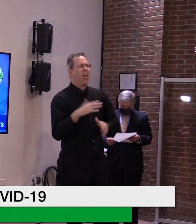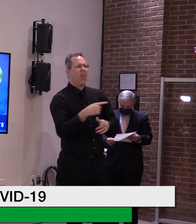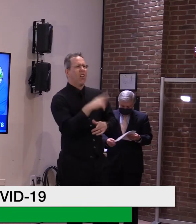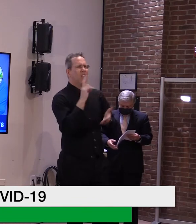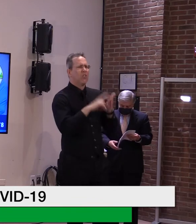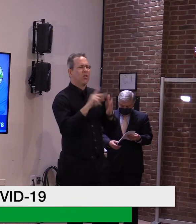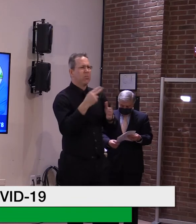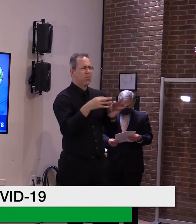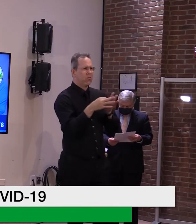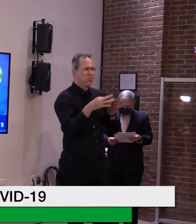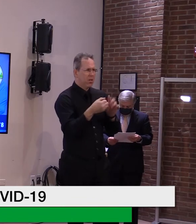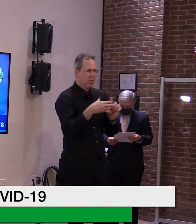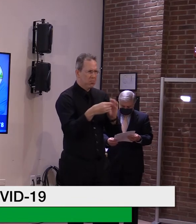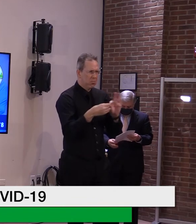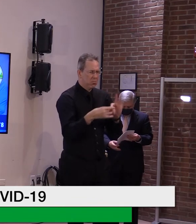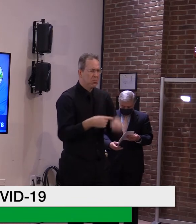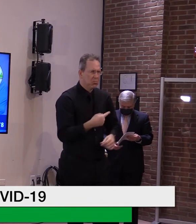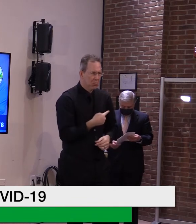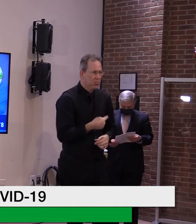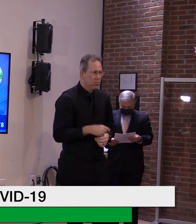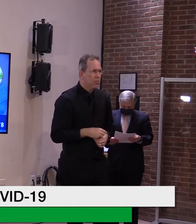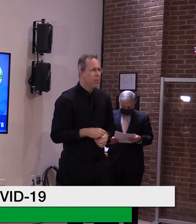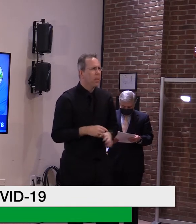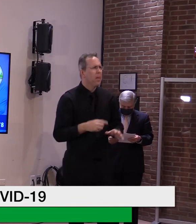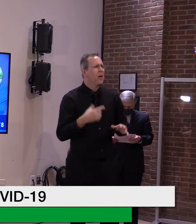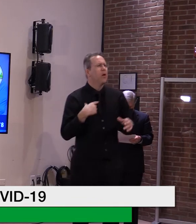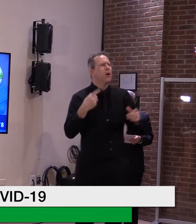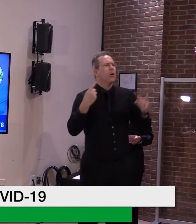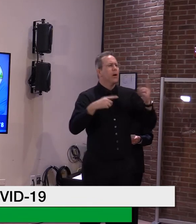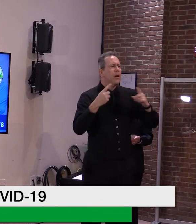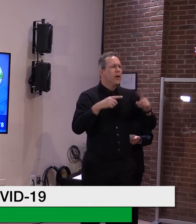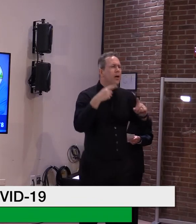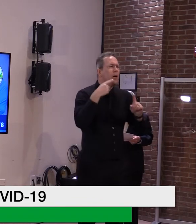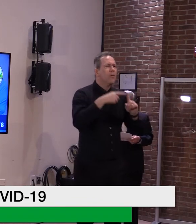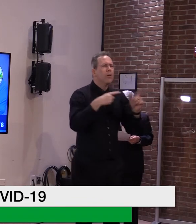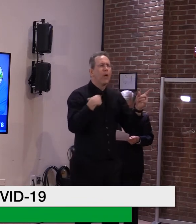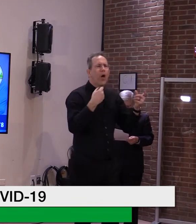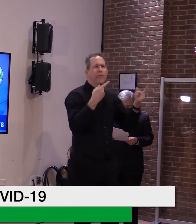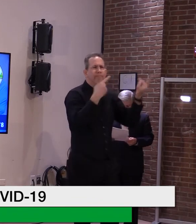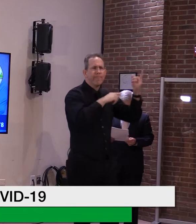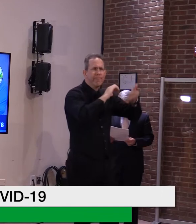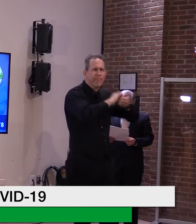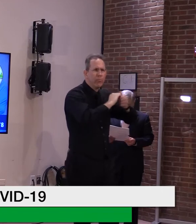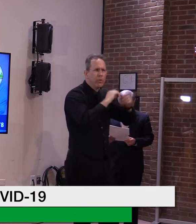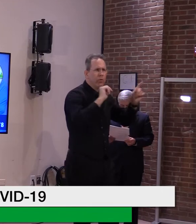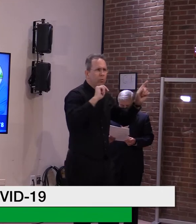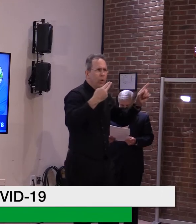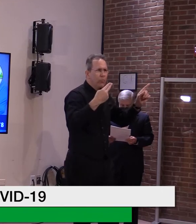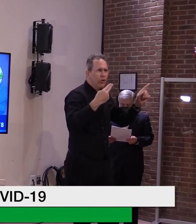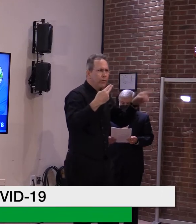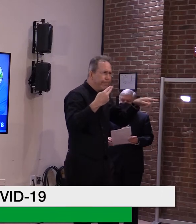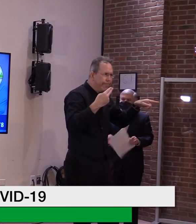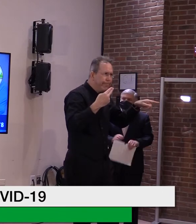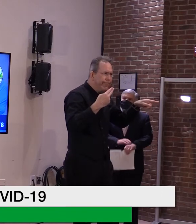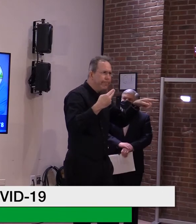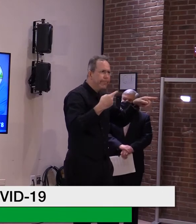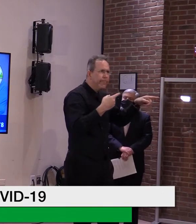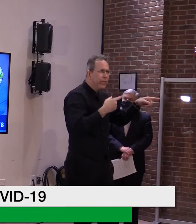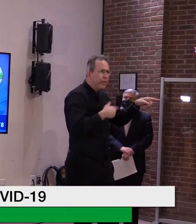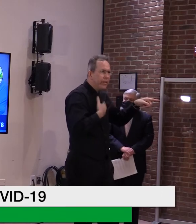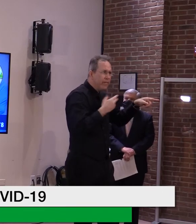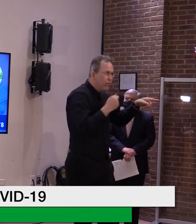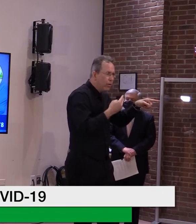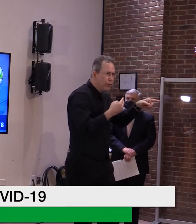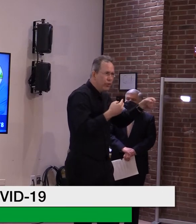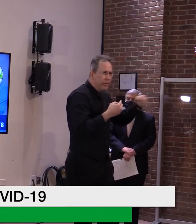on, uh, the vaccination of, uh, the education system. Uh, they're a little behind us in that regard, but we are moving forward and, uh,